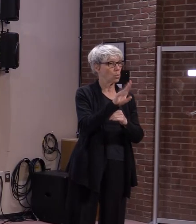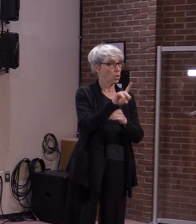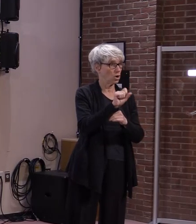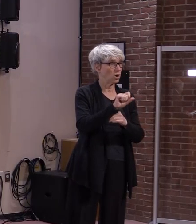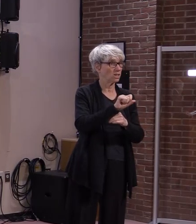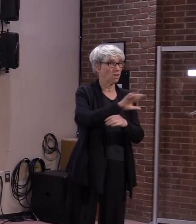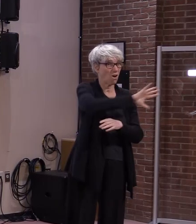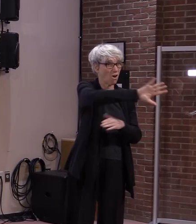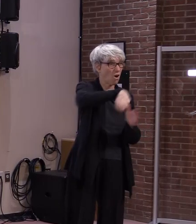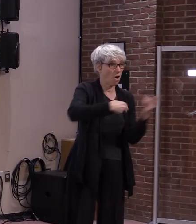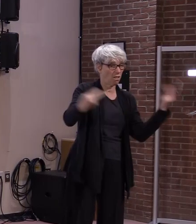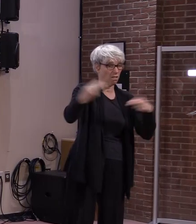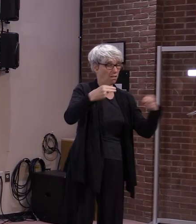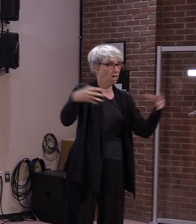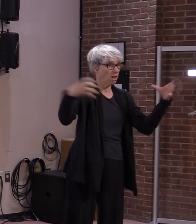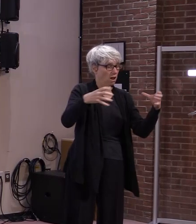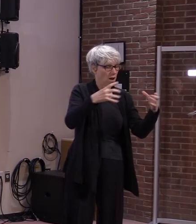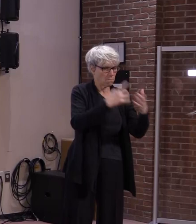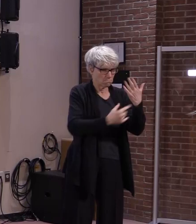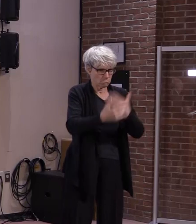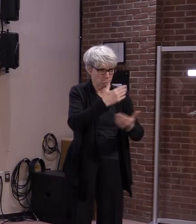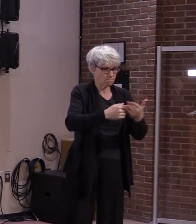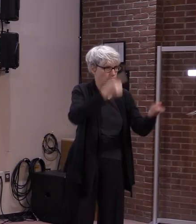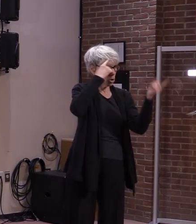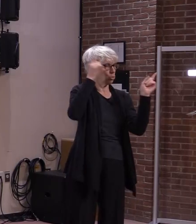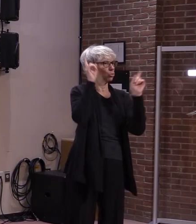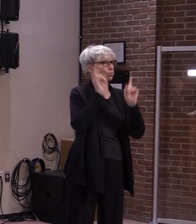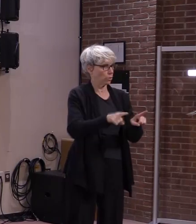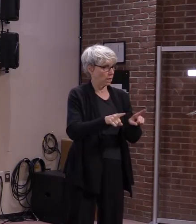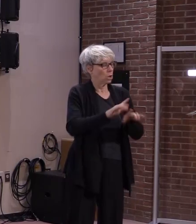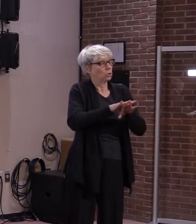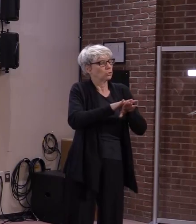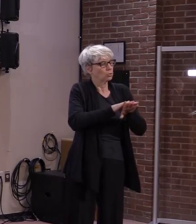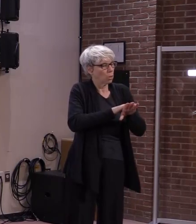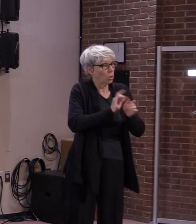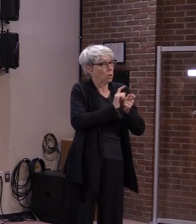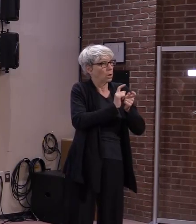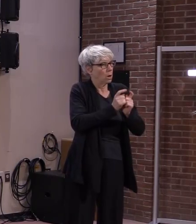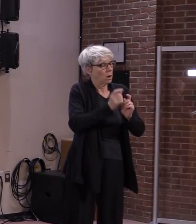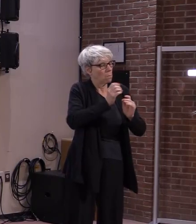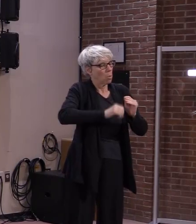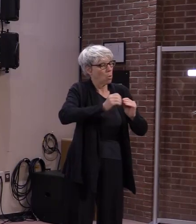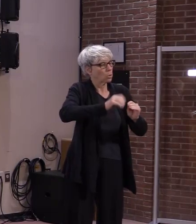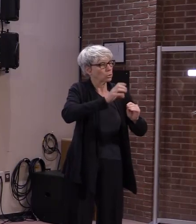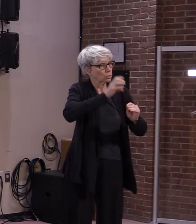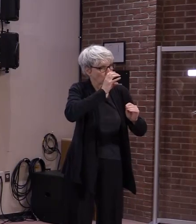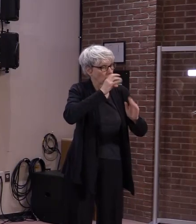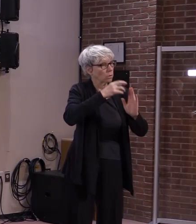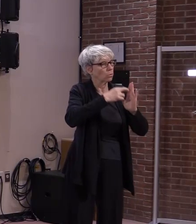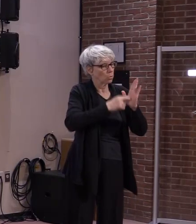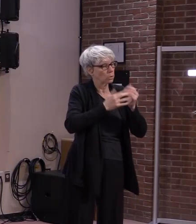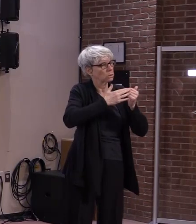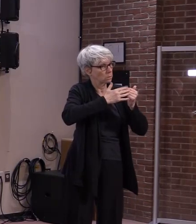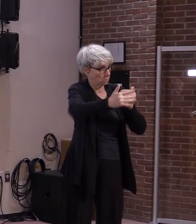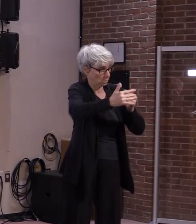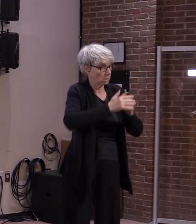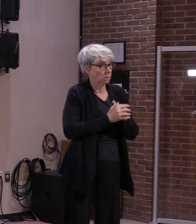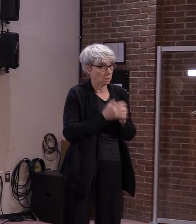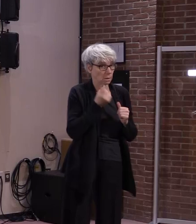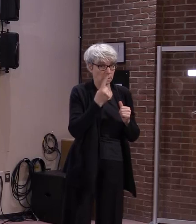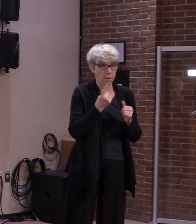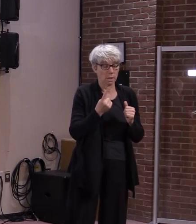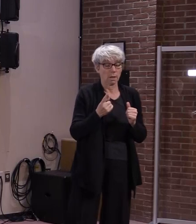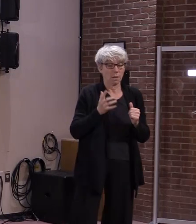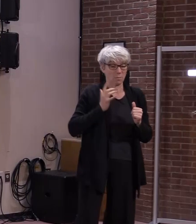upon an intentional phased transition. Our plan for transitioning away from the